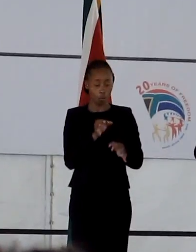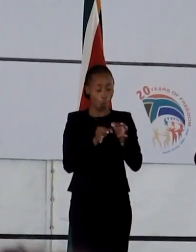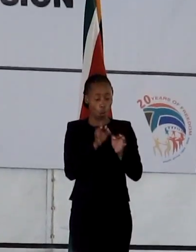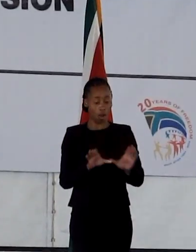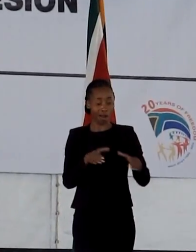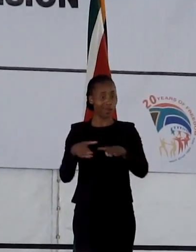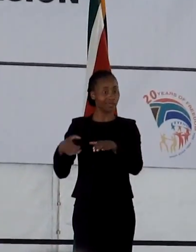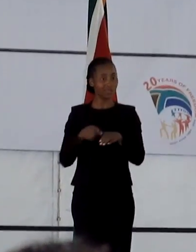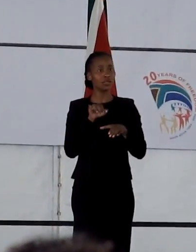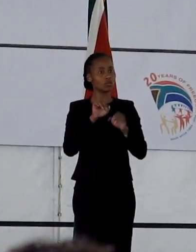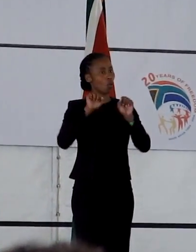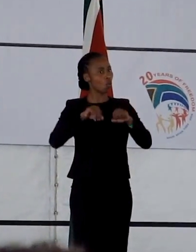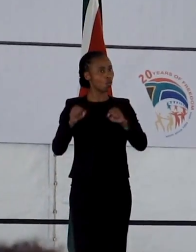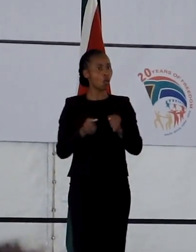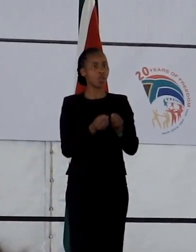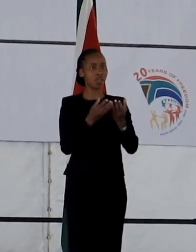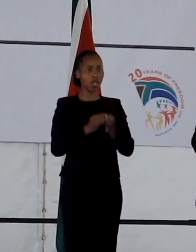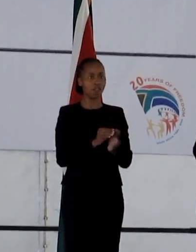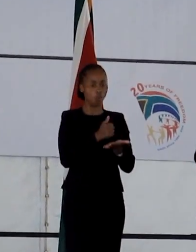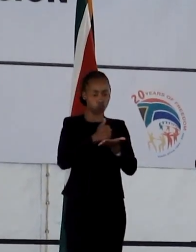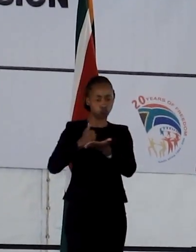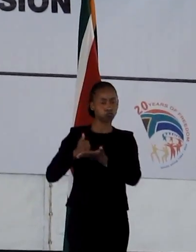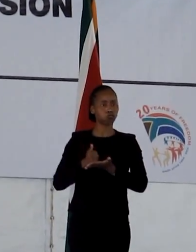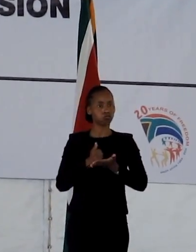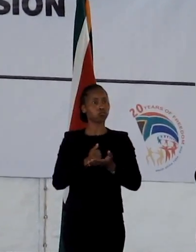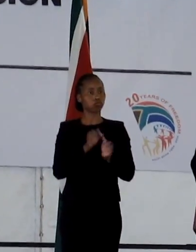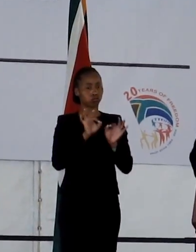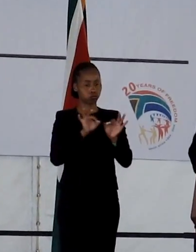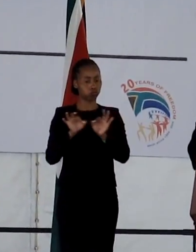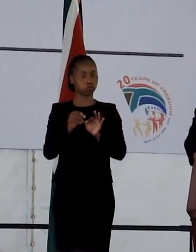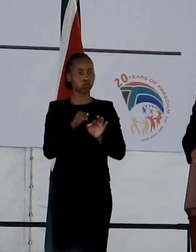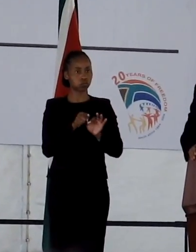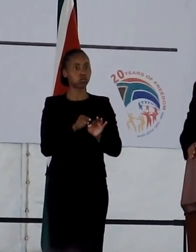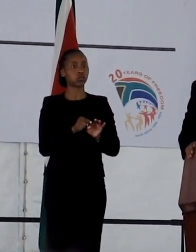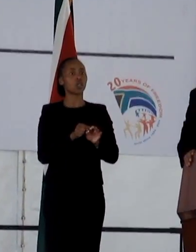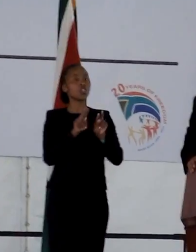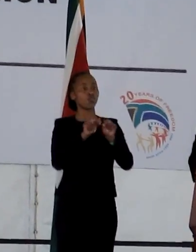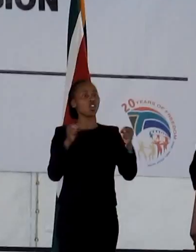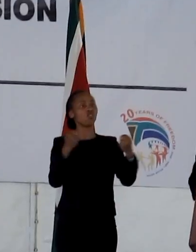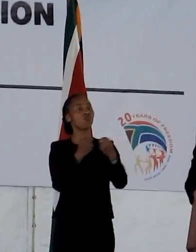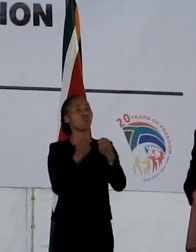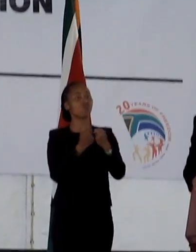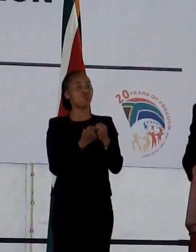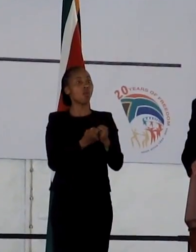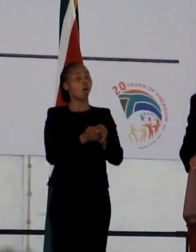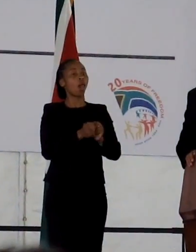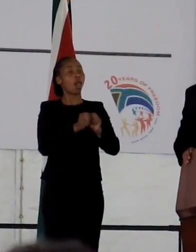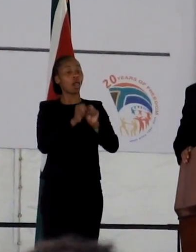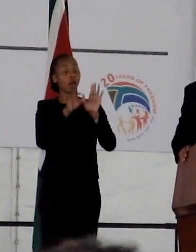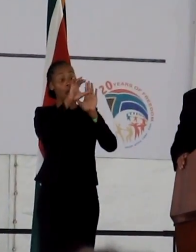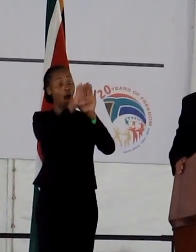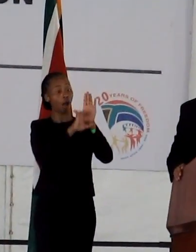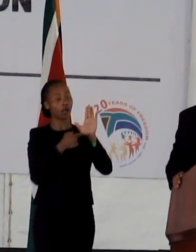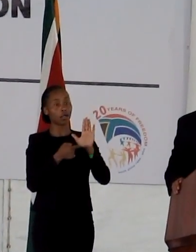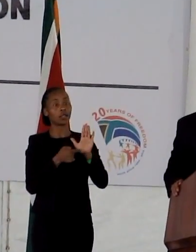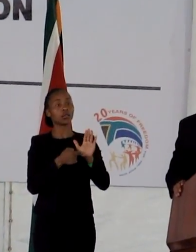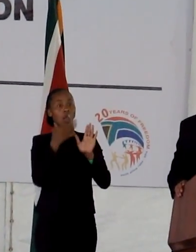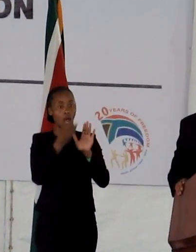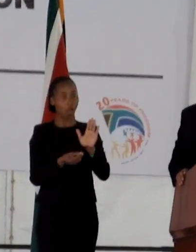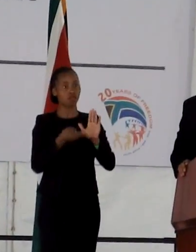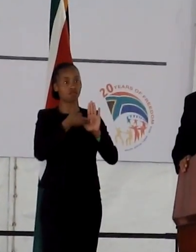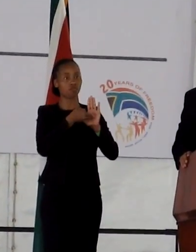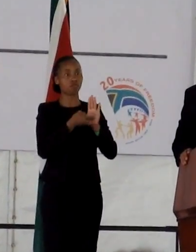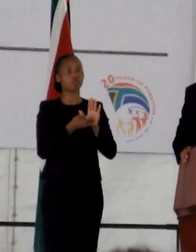that it is fitting that on this most significant day of our national calendar, we've made tribute to the late Tatar